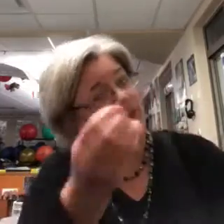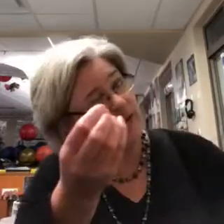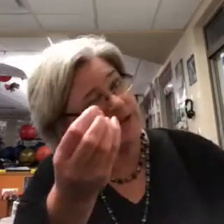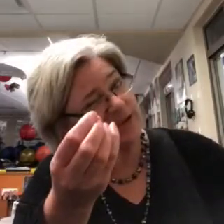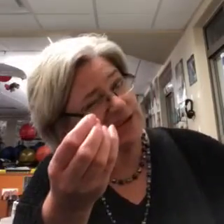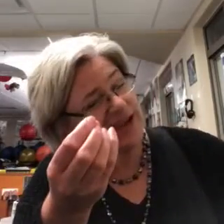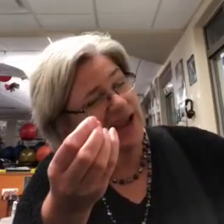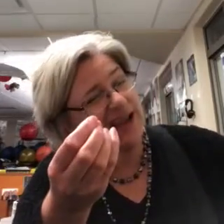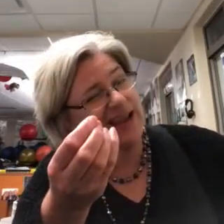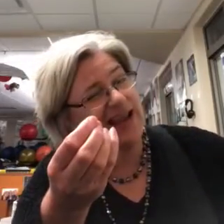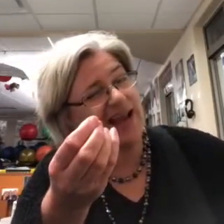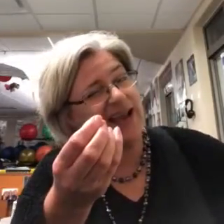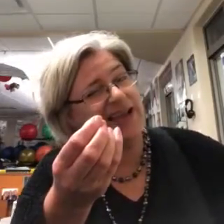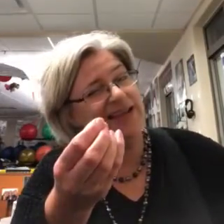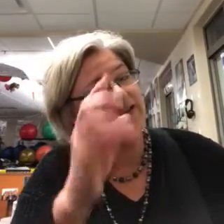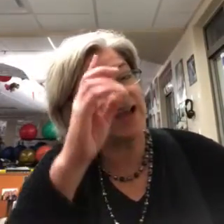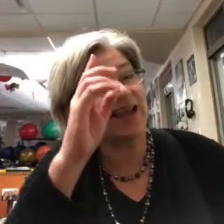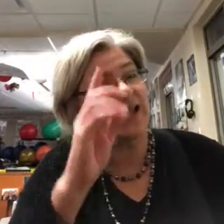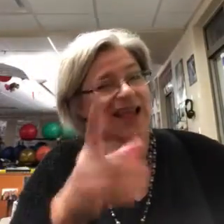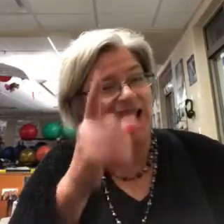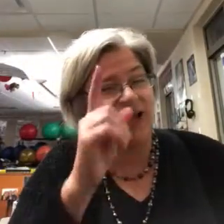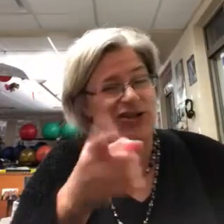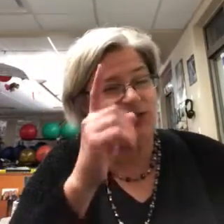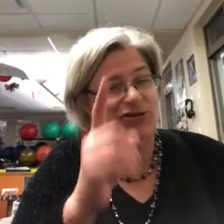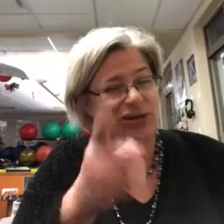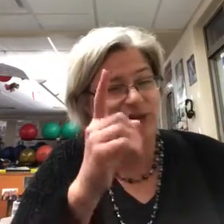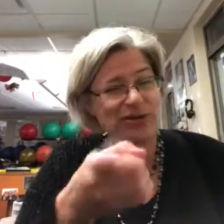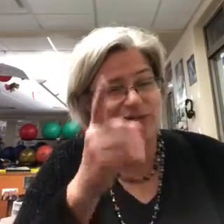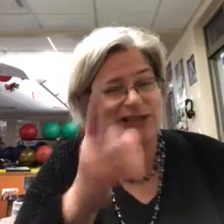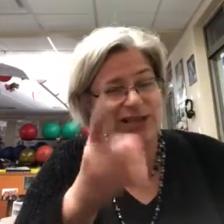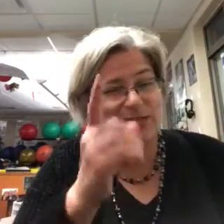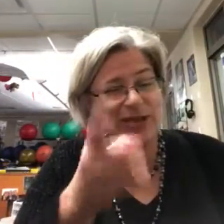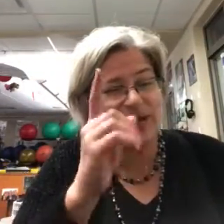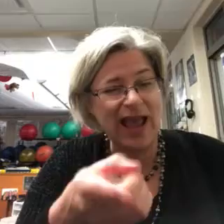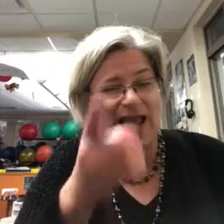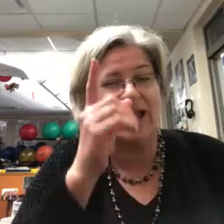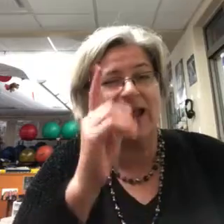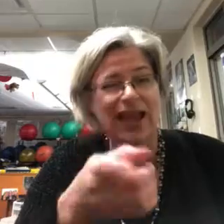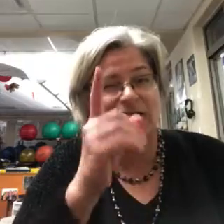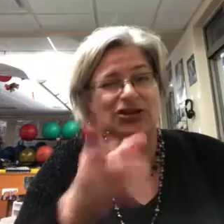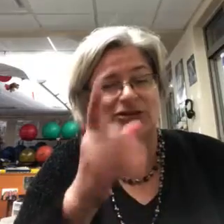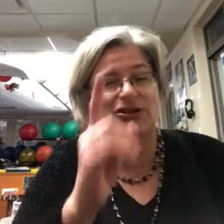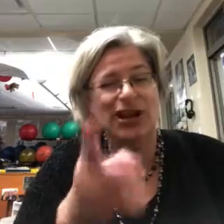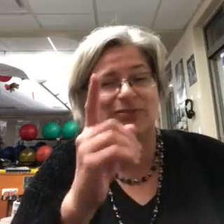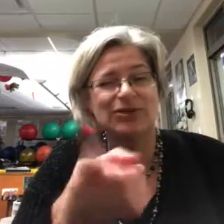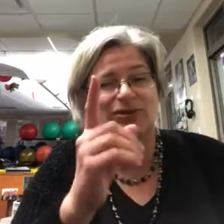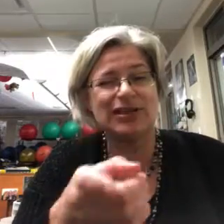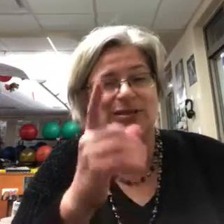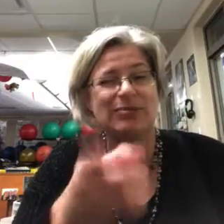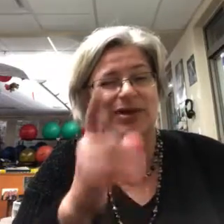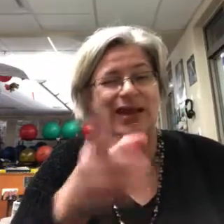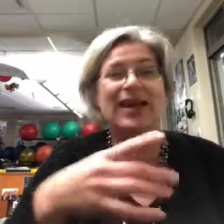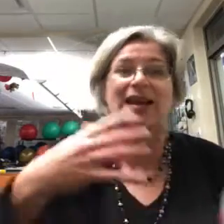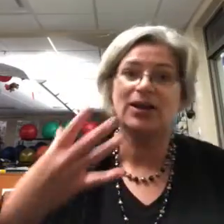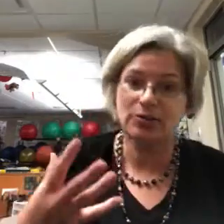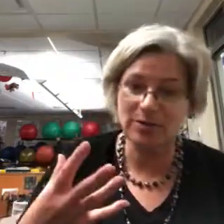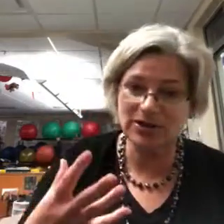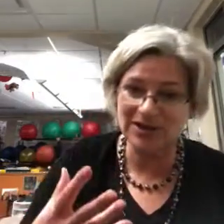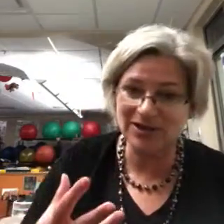Cocked the shining eye and said, ain't you shamed you sleepyhead? Ain't you shamed you sleepyhead? Three parts in their